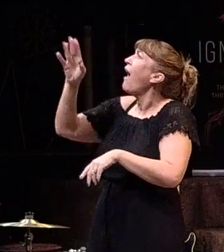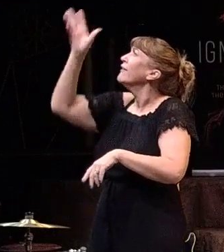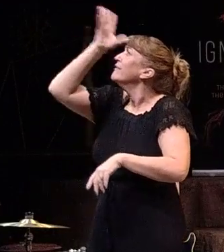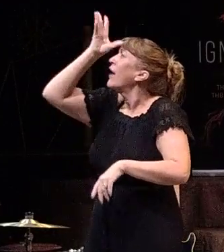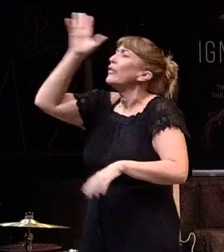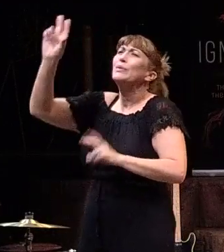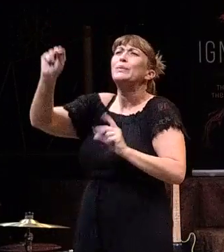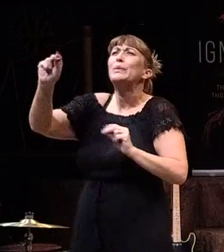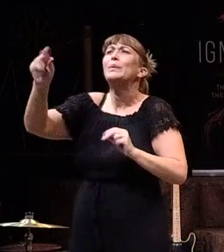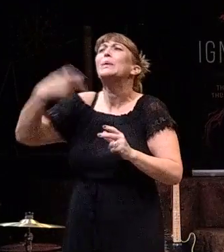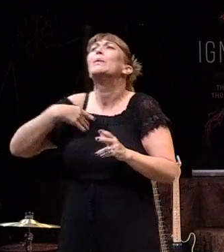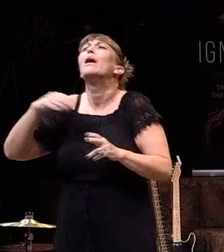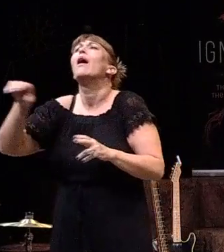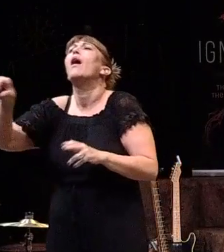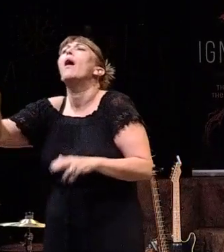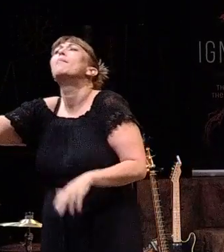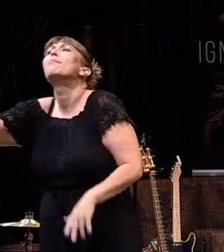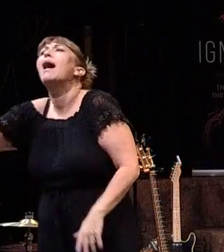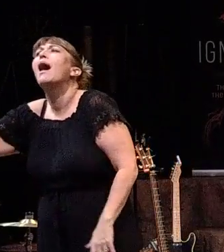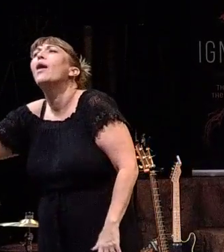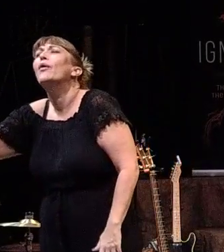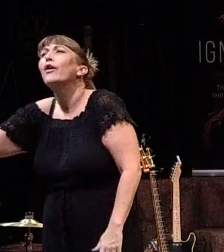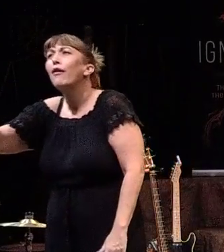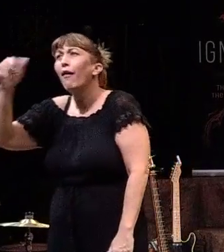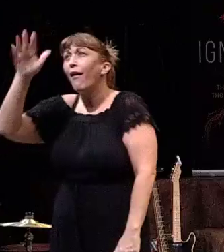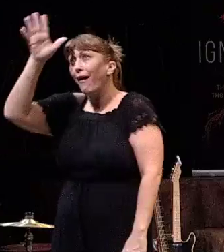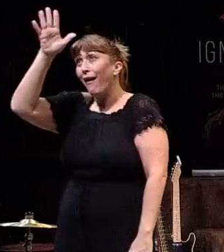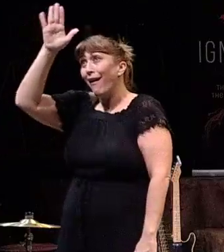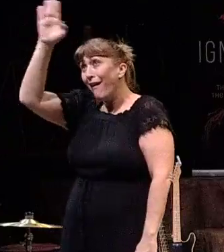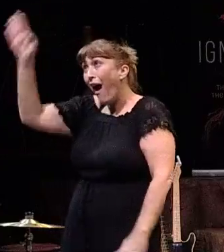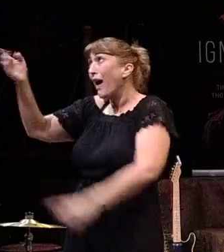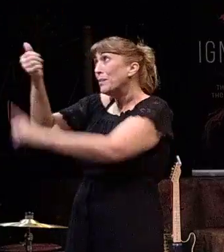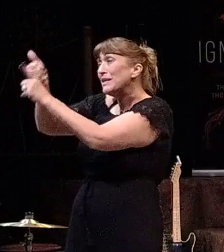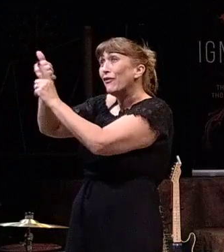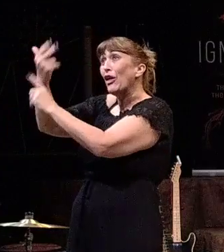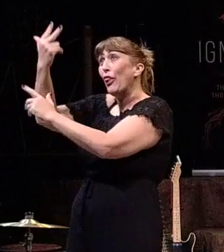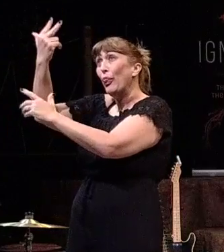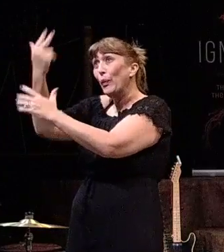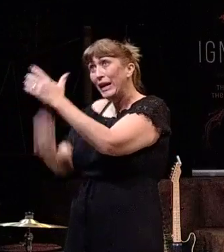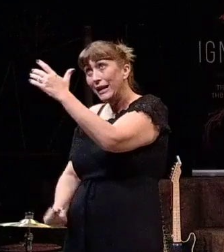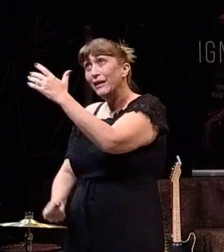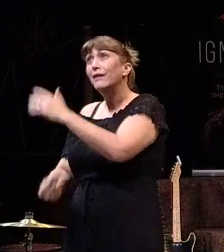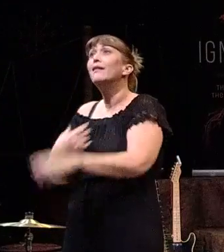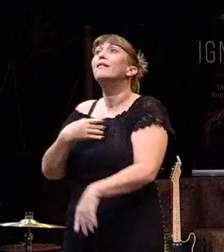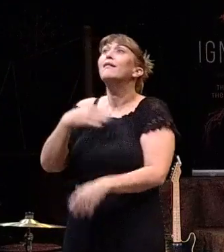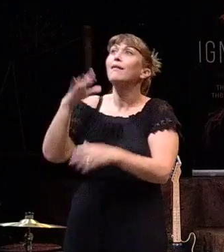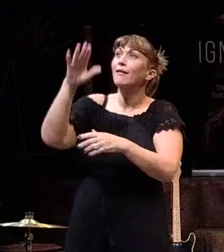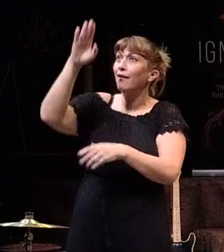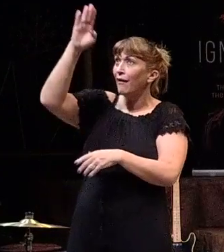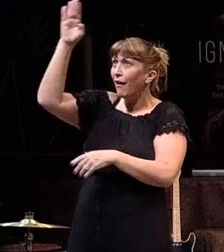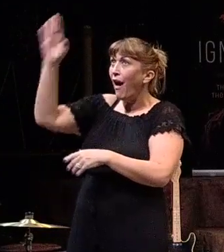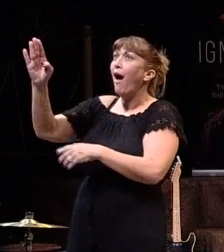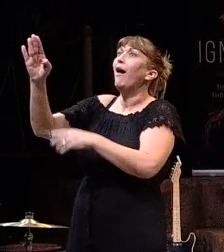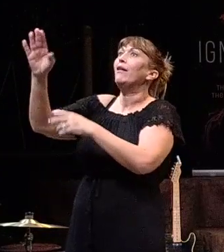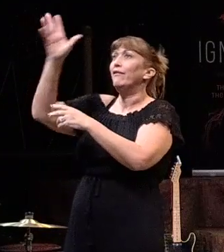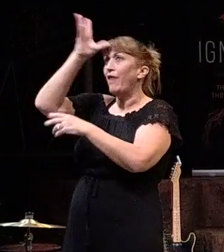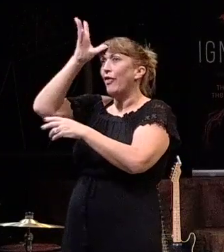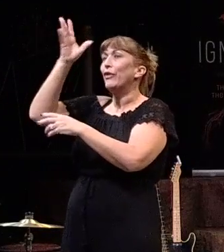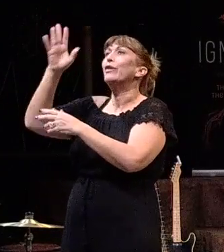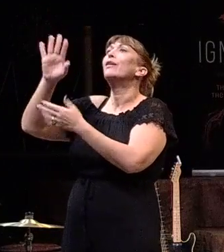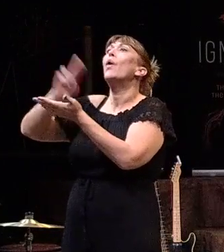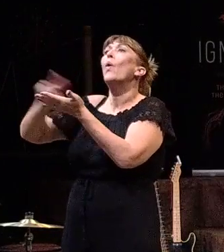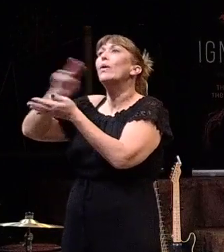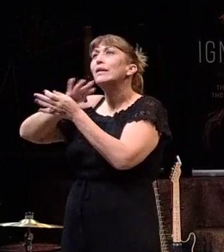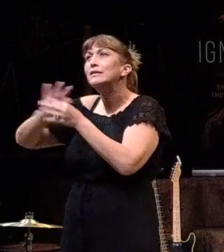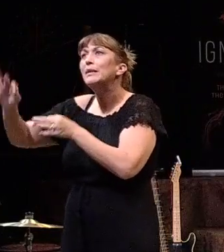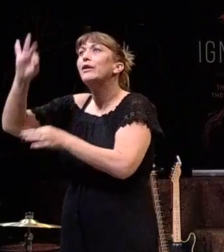Bible speaks specifically about God being three parts and that, you we can speak to Jesus and we can also speak to the Holy Spirit. And so,